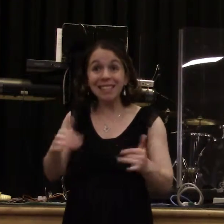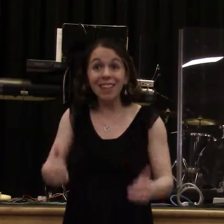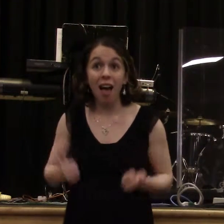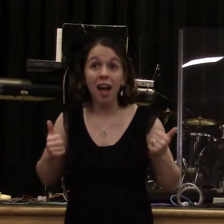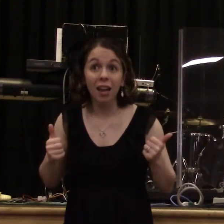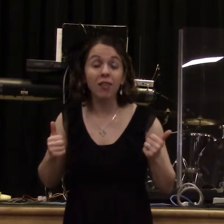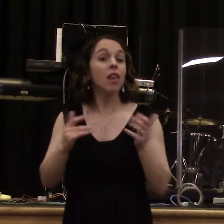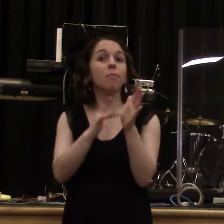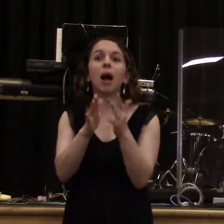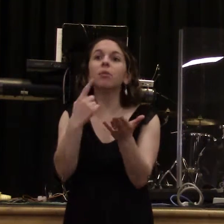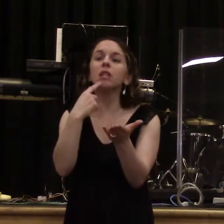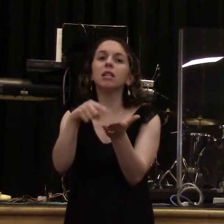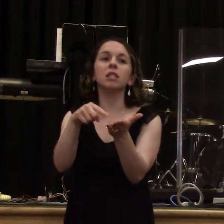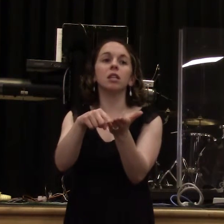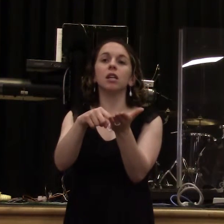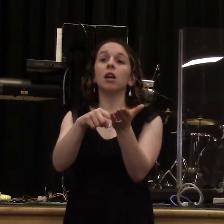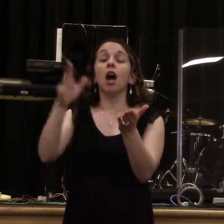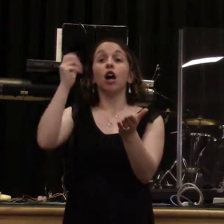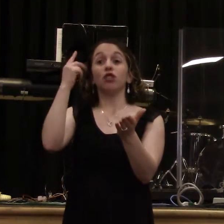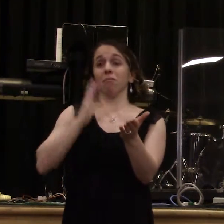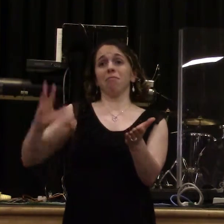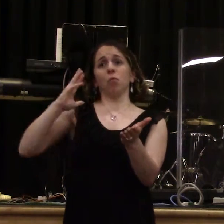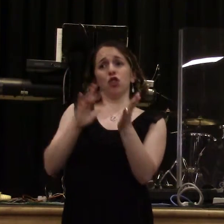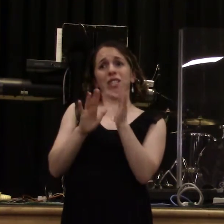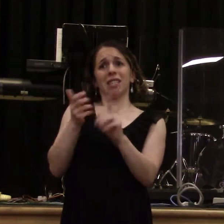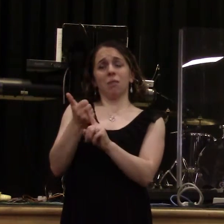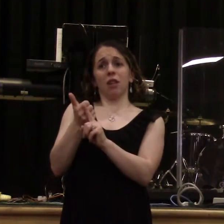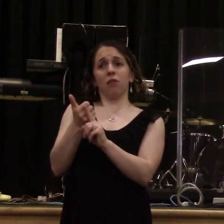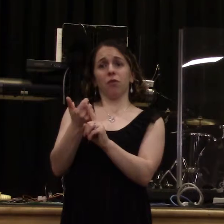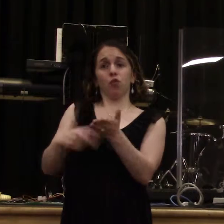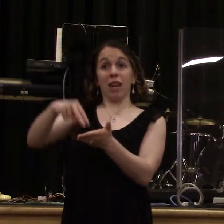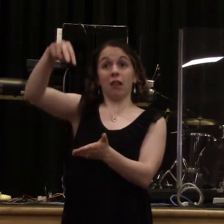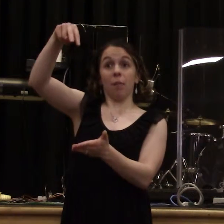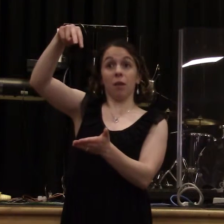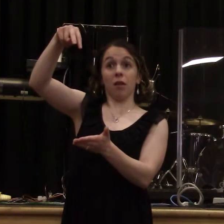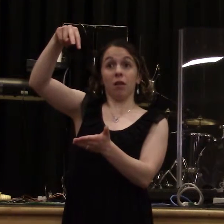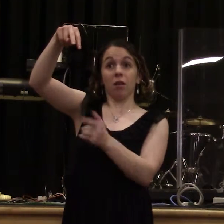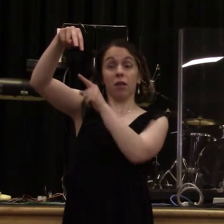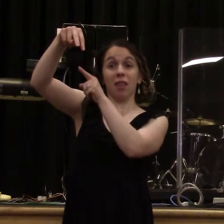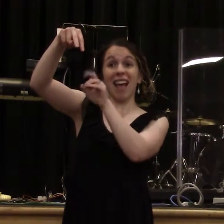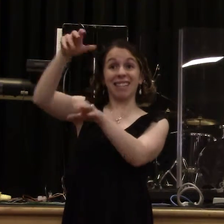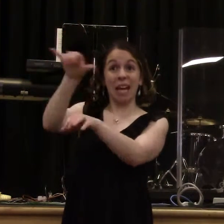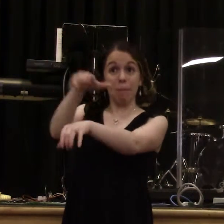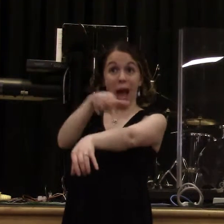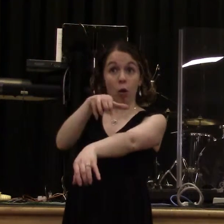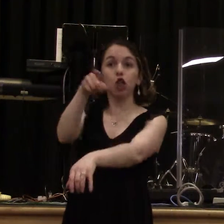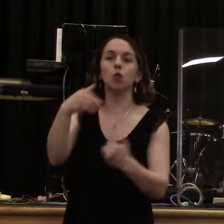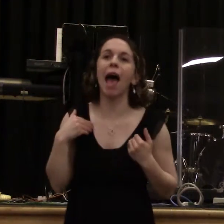The Bible says the same spirit that raised Christ from the dead dwells in you. He shall also quicken your mortal body. You have resurrection power in you.